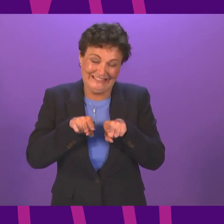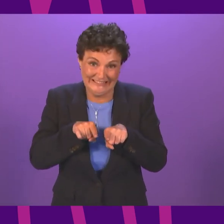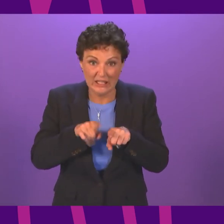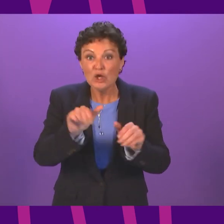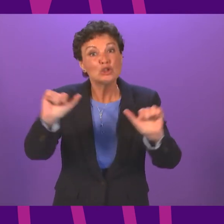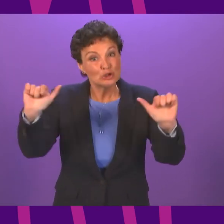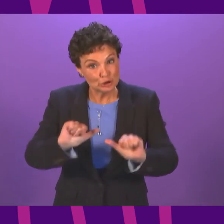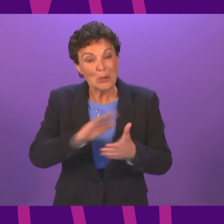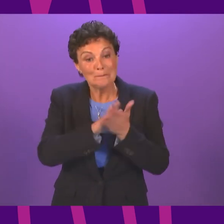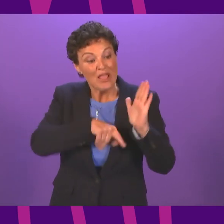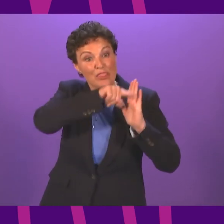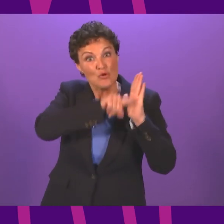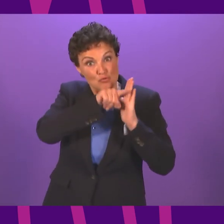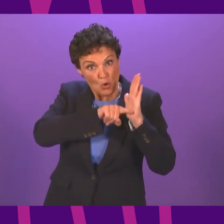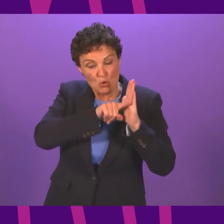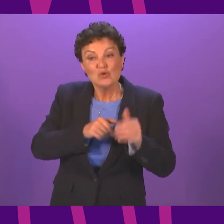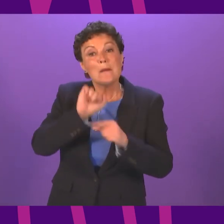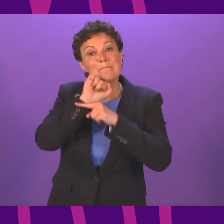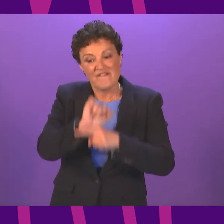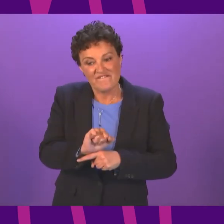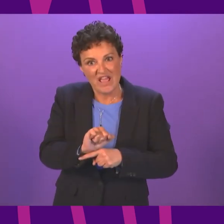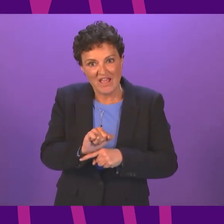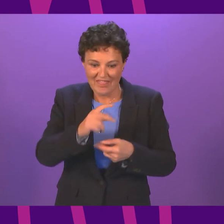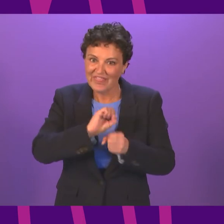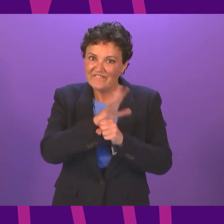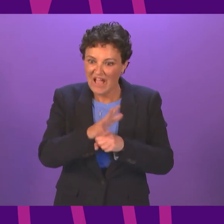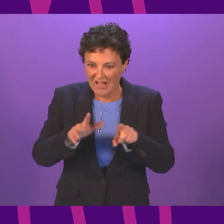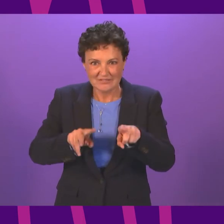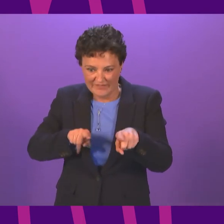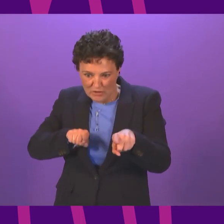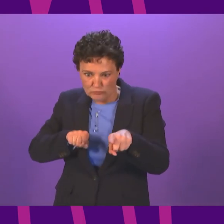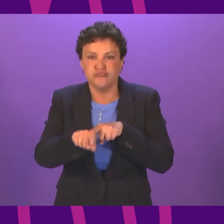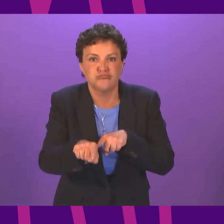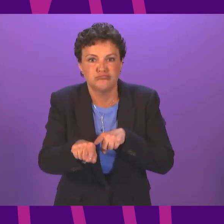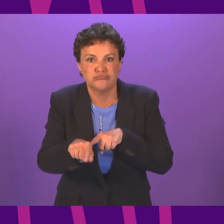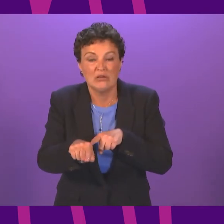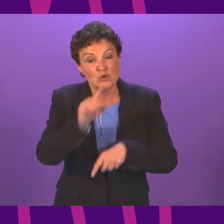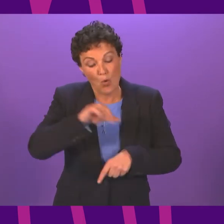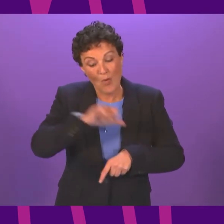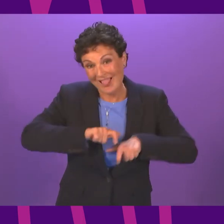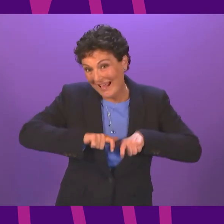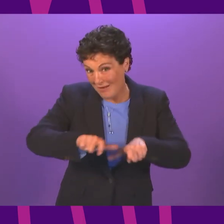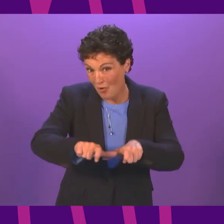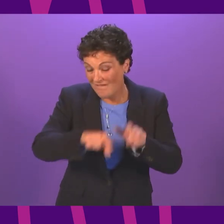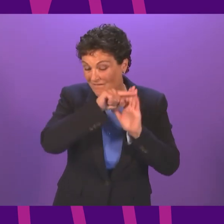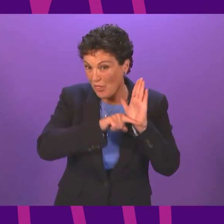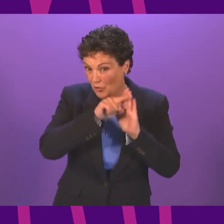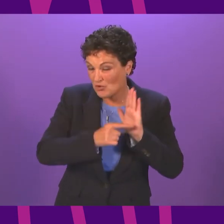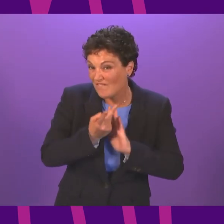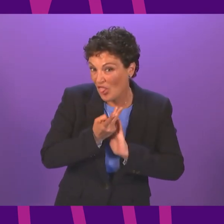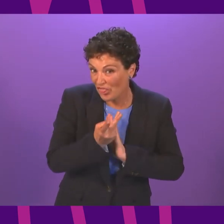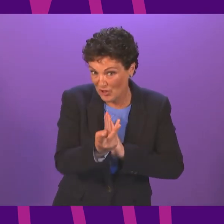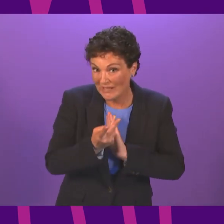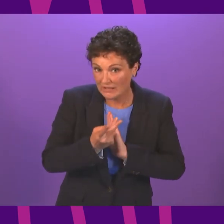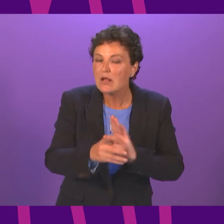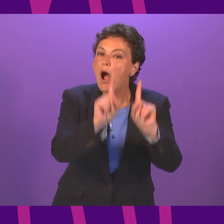current restrictions applicable in each part of Scotland for the next three weeks. Within those levels, though, we will make some minor but